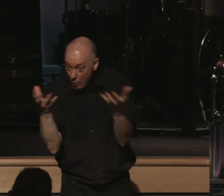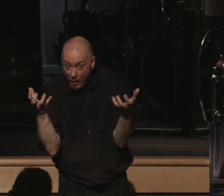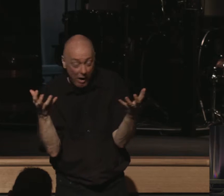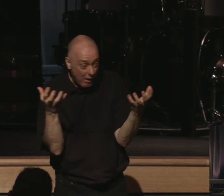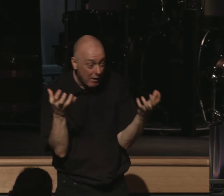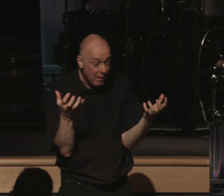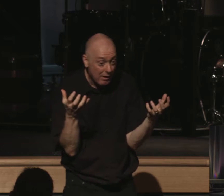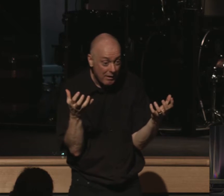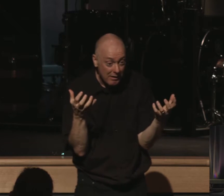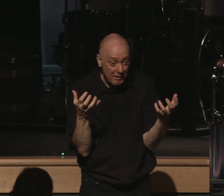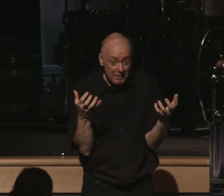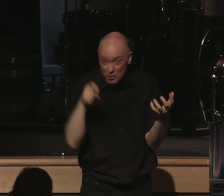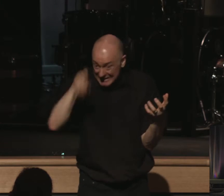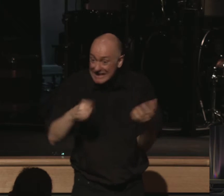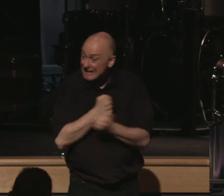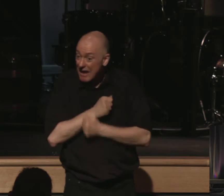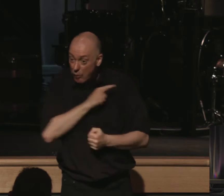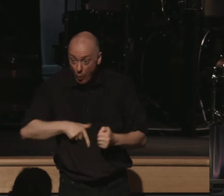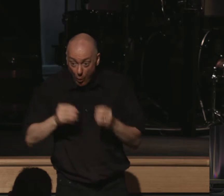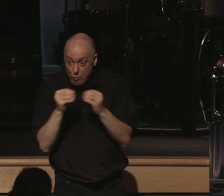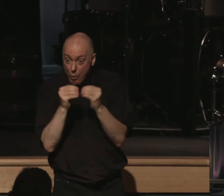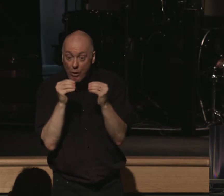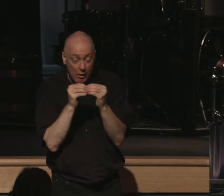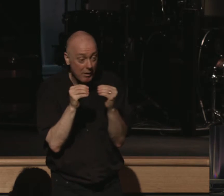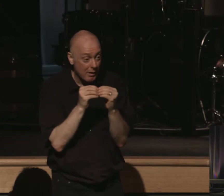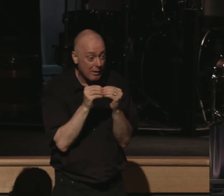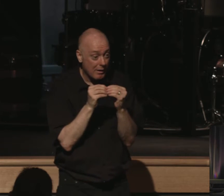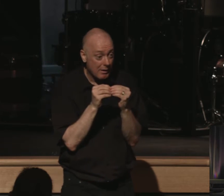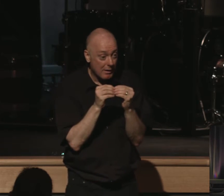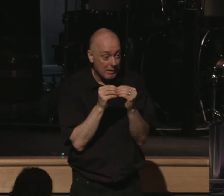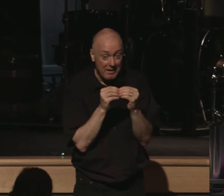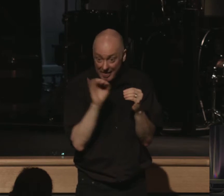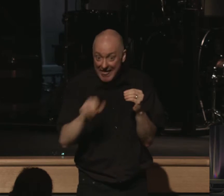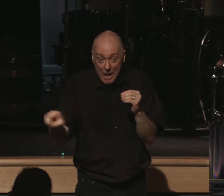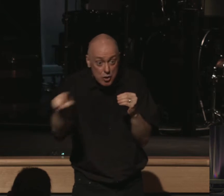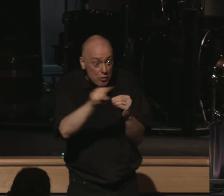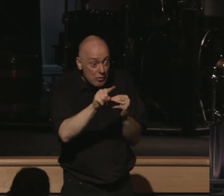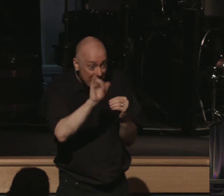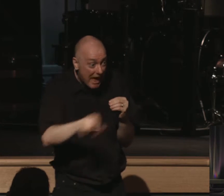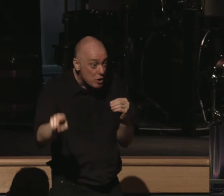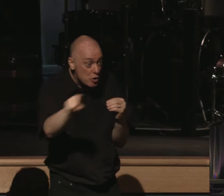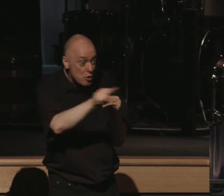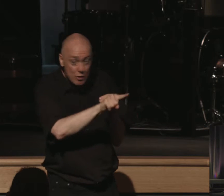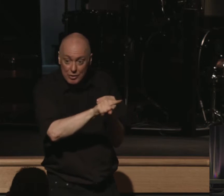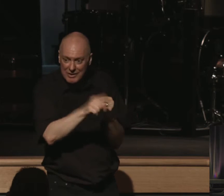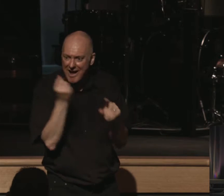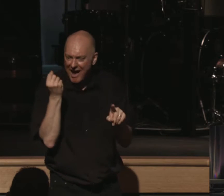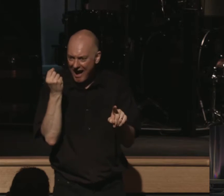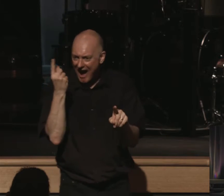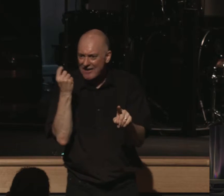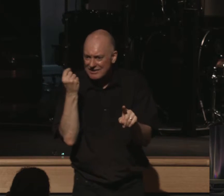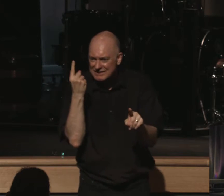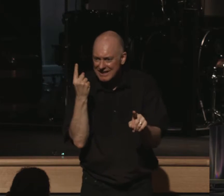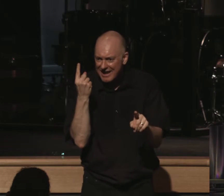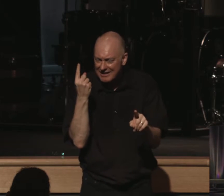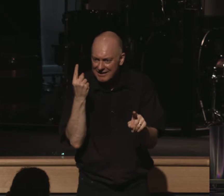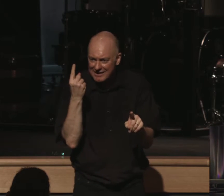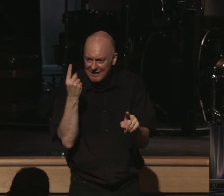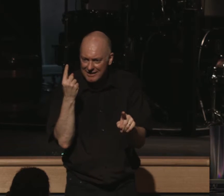I need to love the Lord more. If that's you, the understanding of his deliverance needs to be